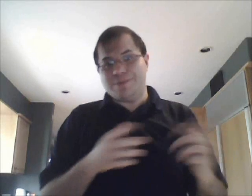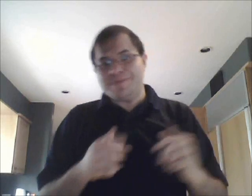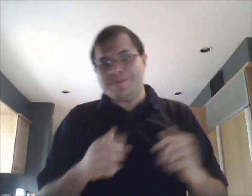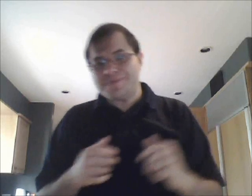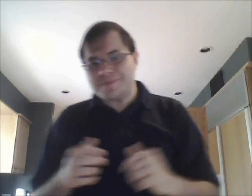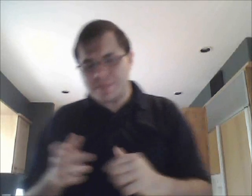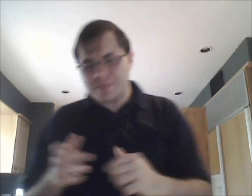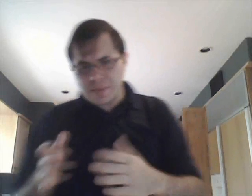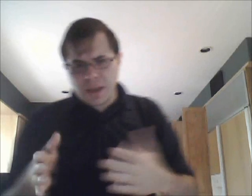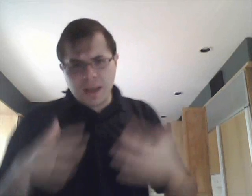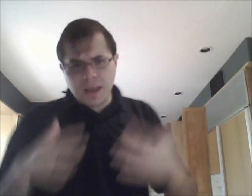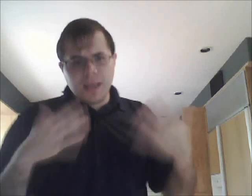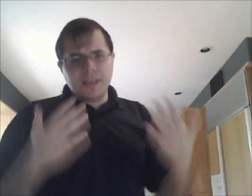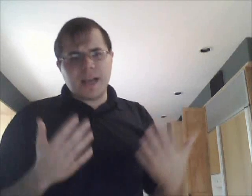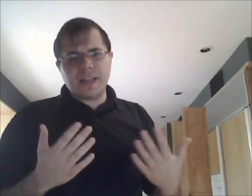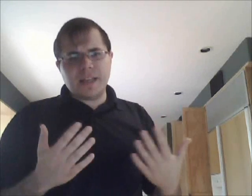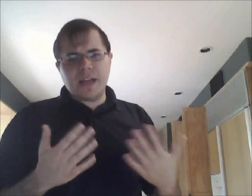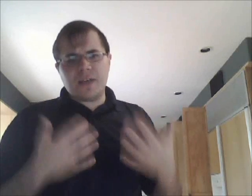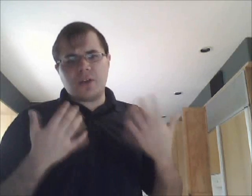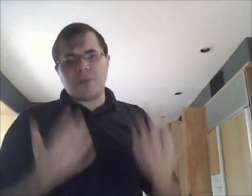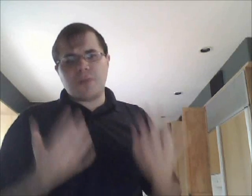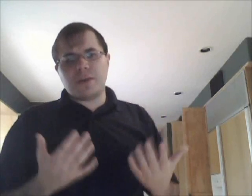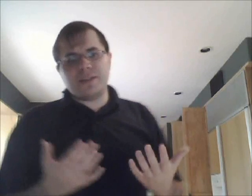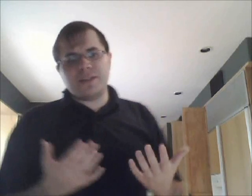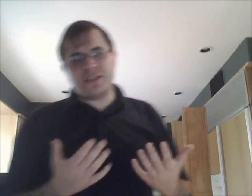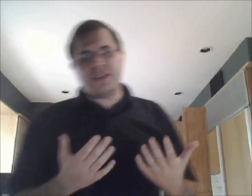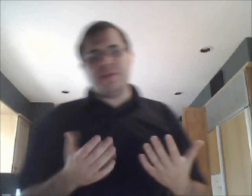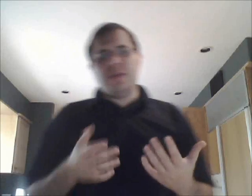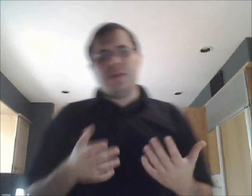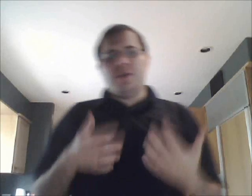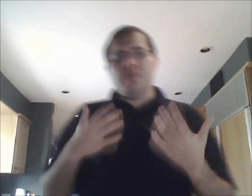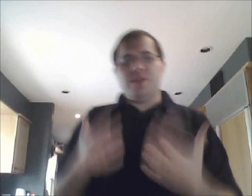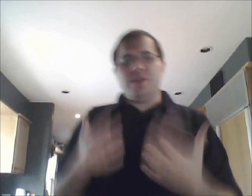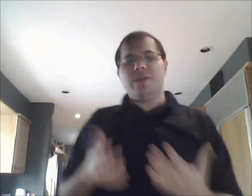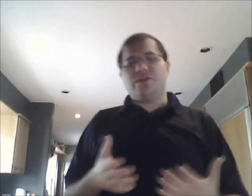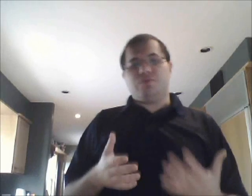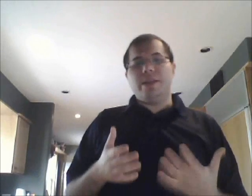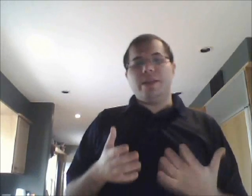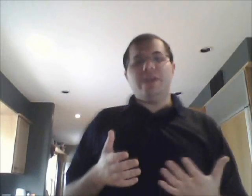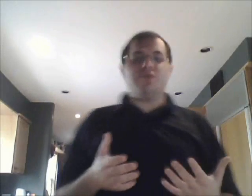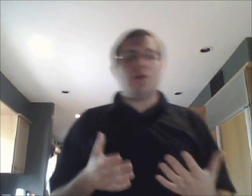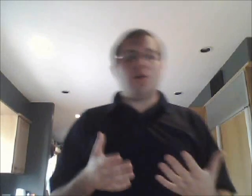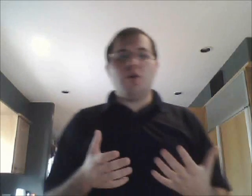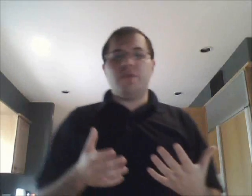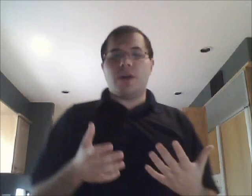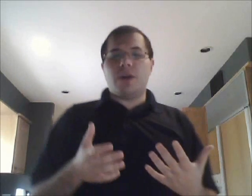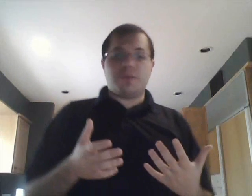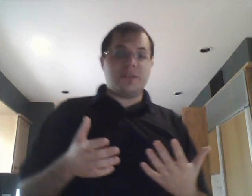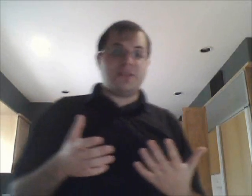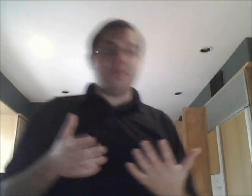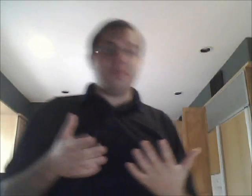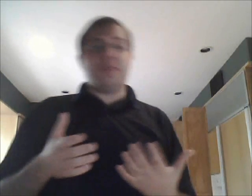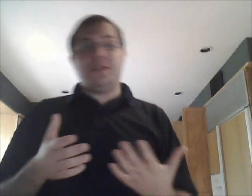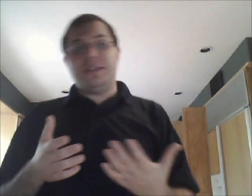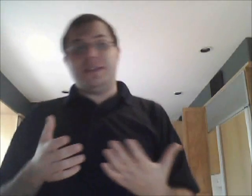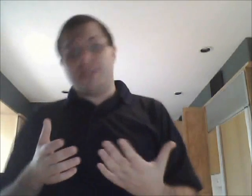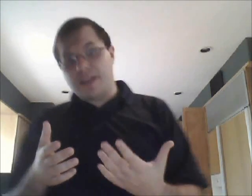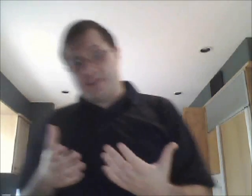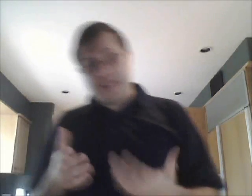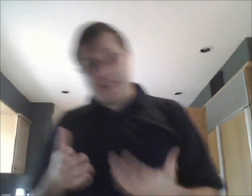the idea of an operating system with Unix really drove the operating systems that we see today say